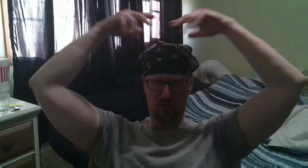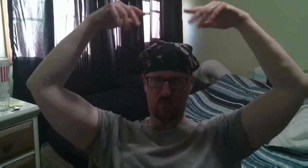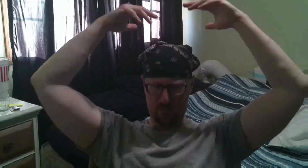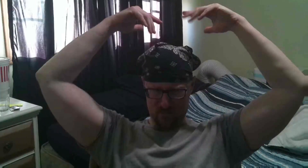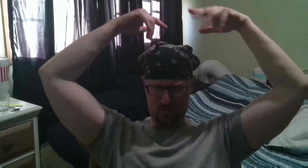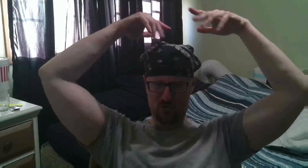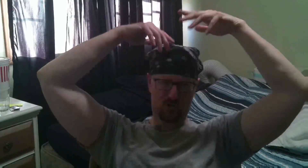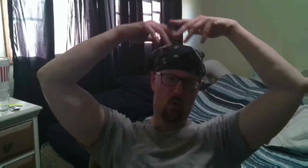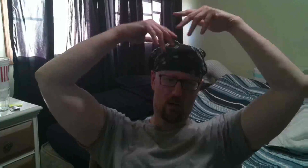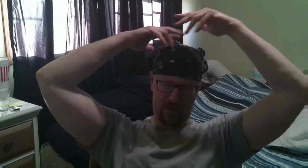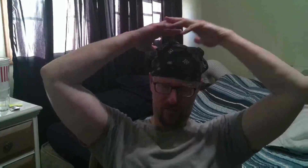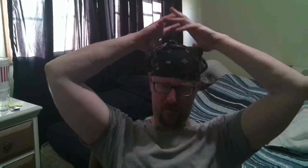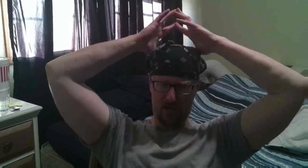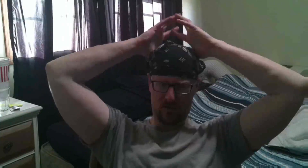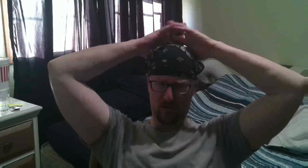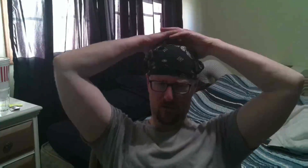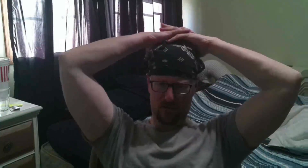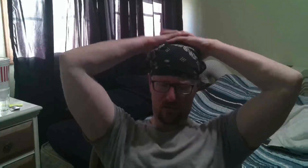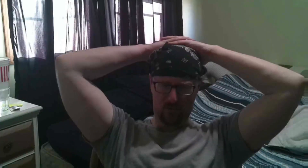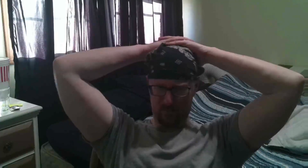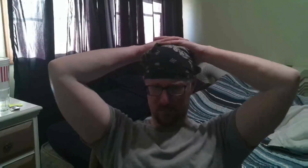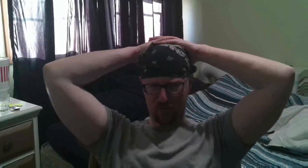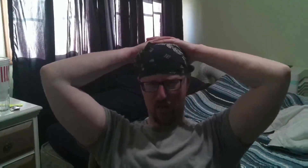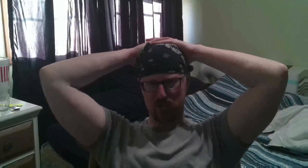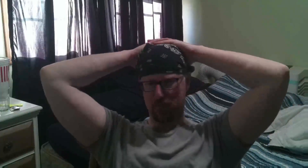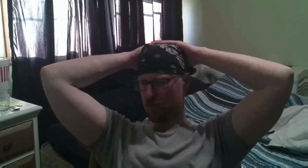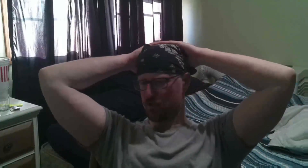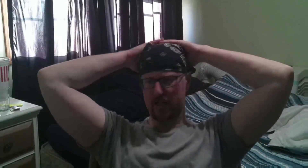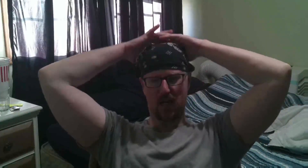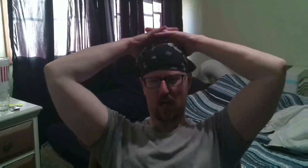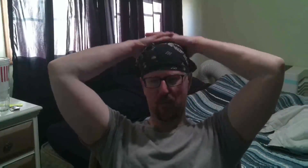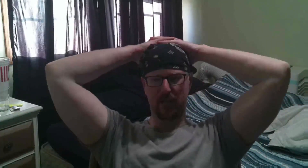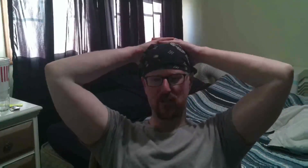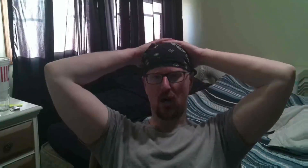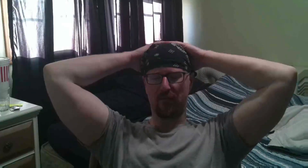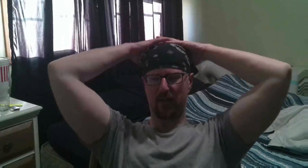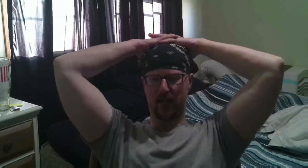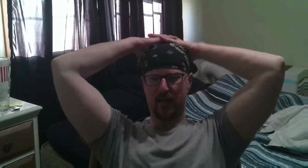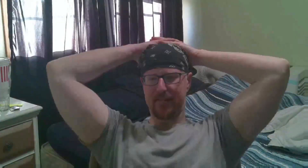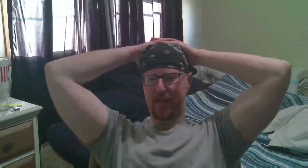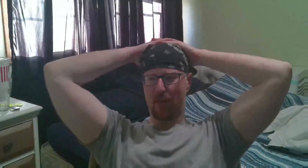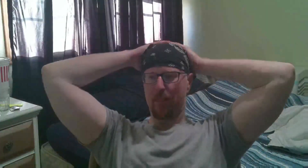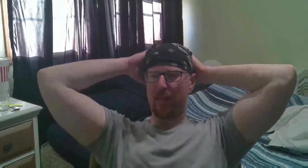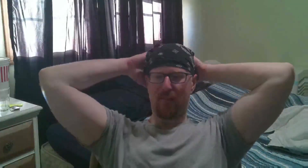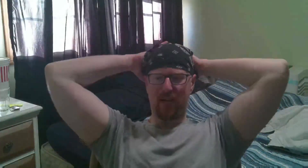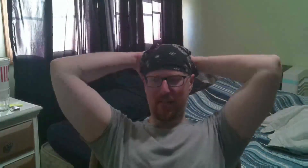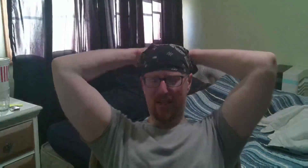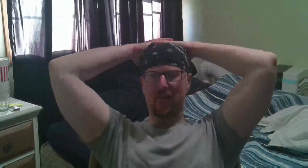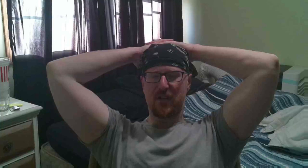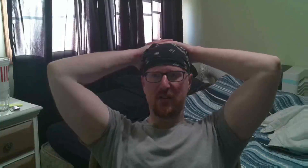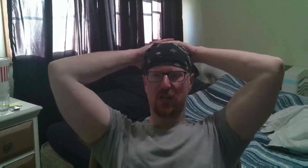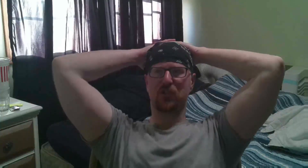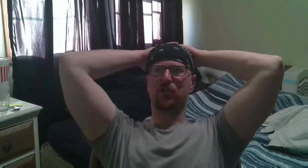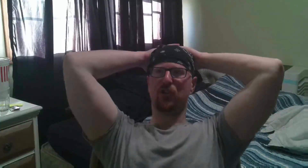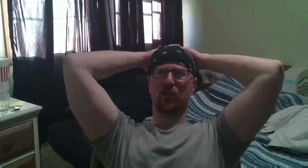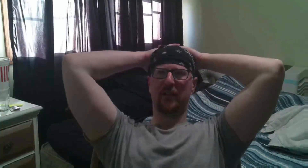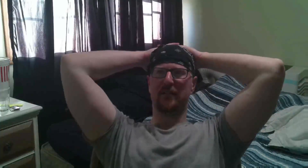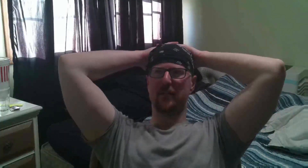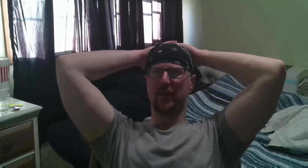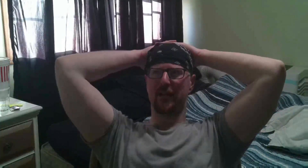little sore down there a little a little questionable just take a couple days off now if anything ever does occur like something like